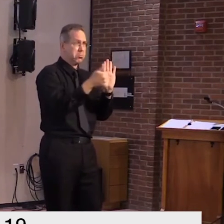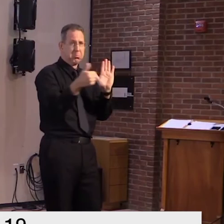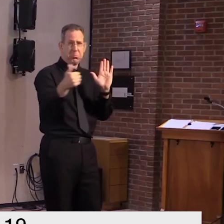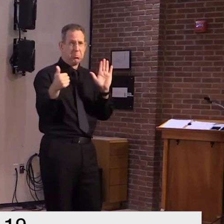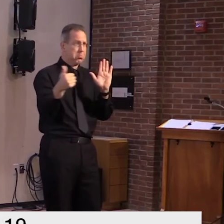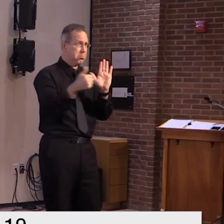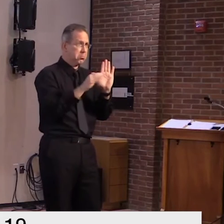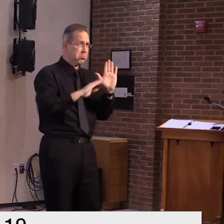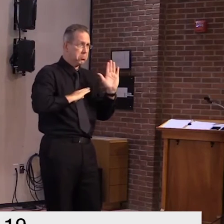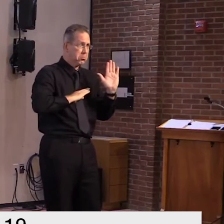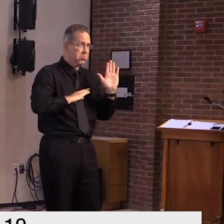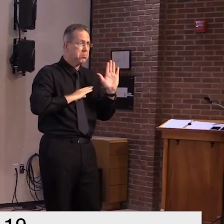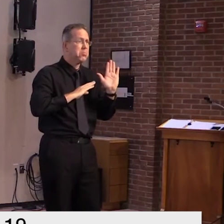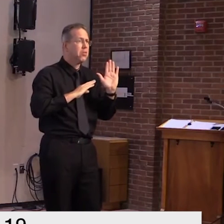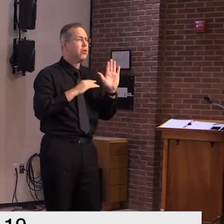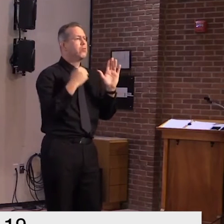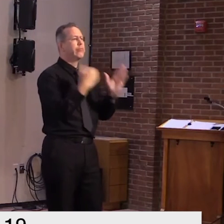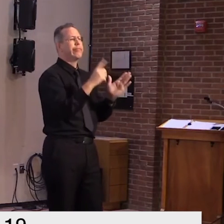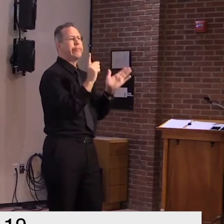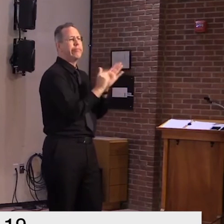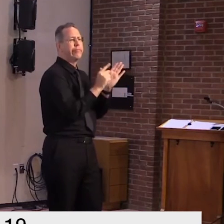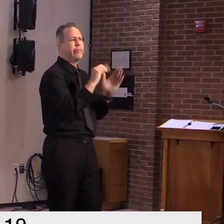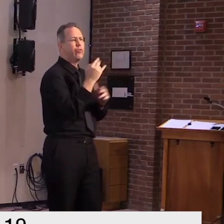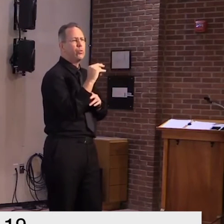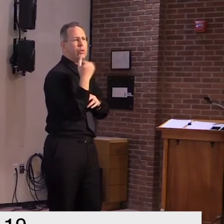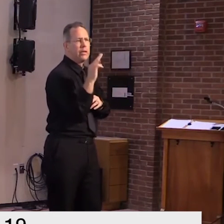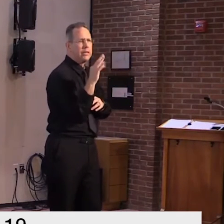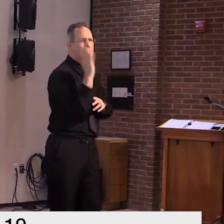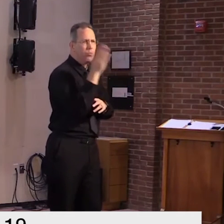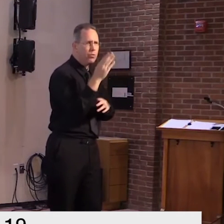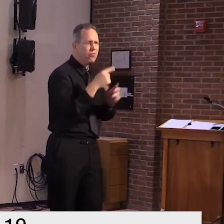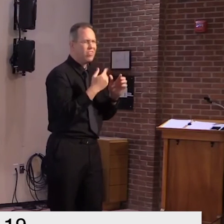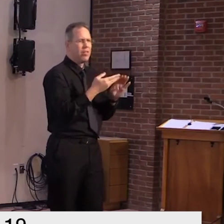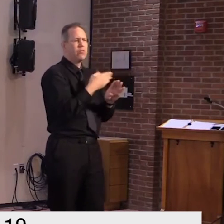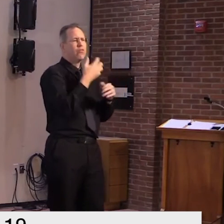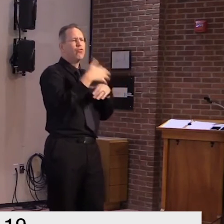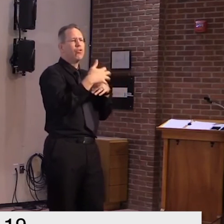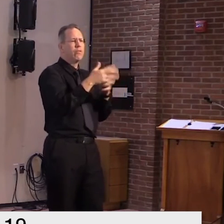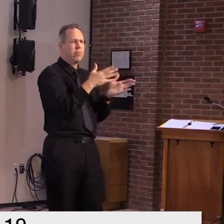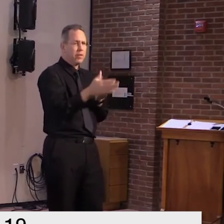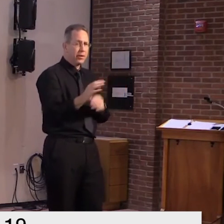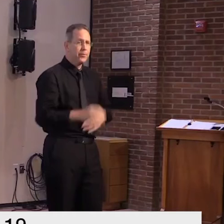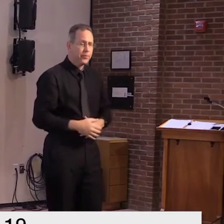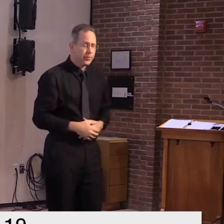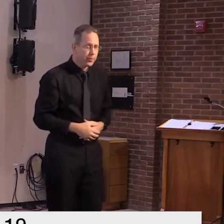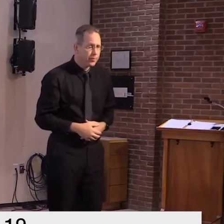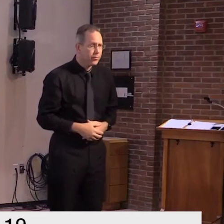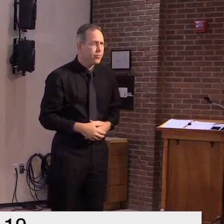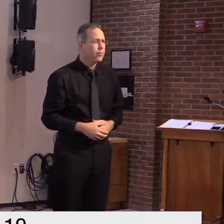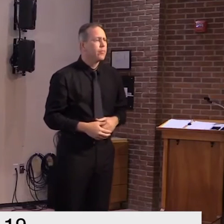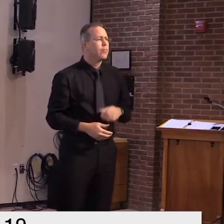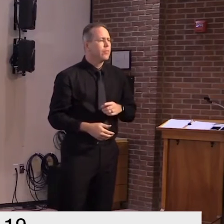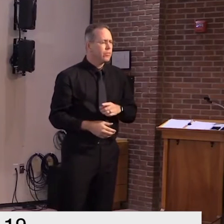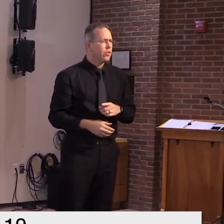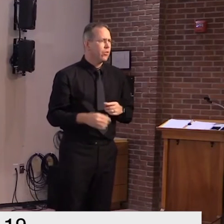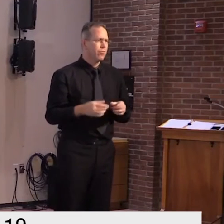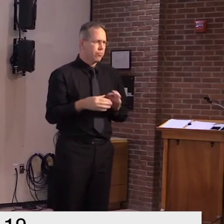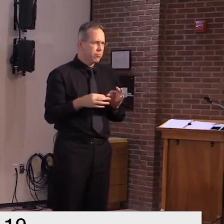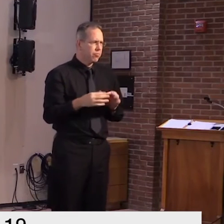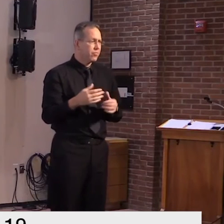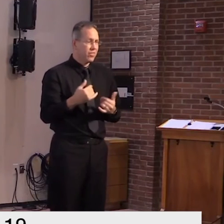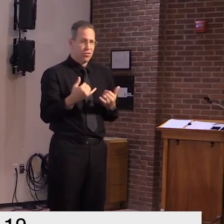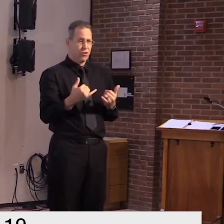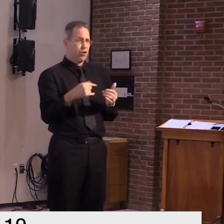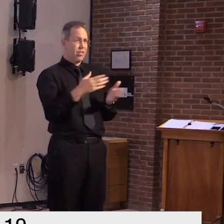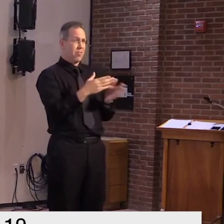association so what you're looking at is probably a draft because the the current guidelines aren't and are not